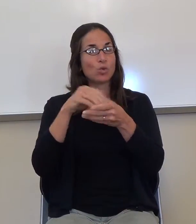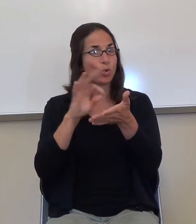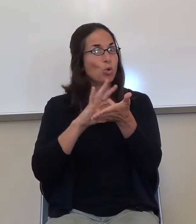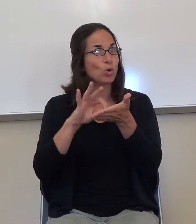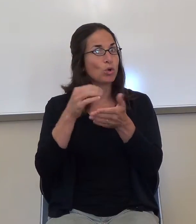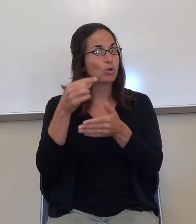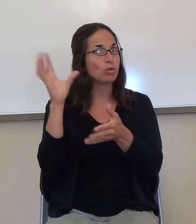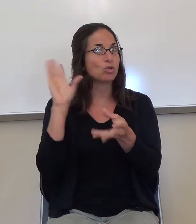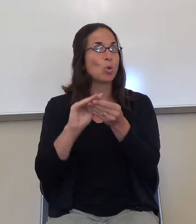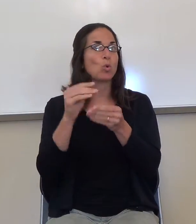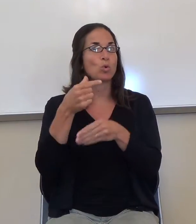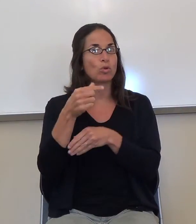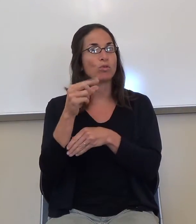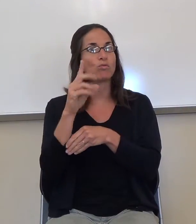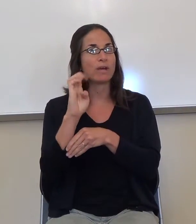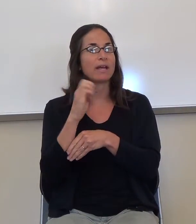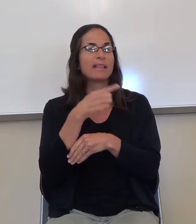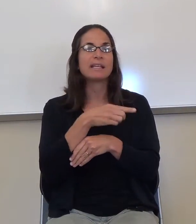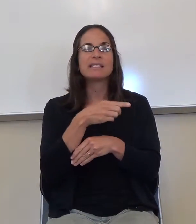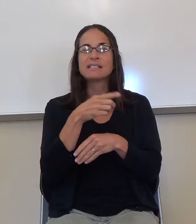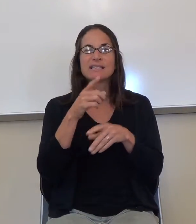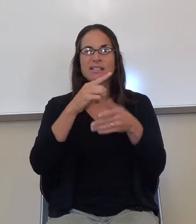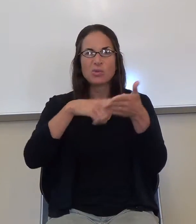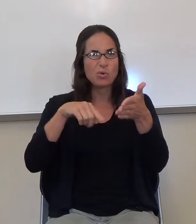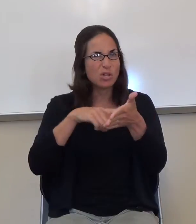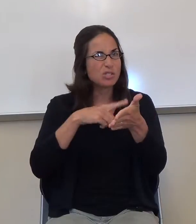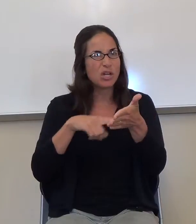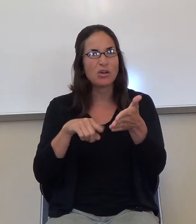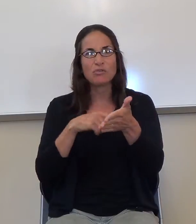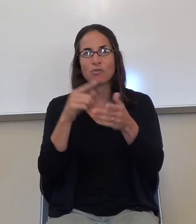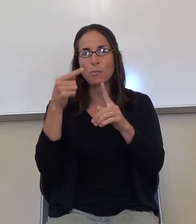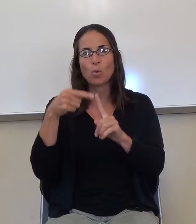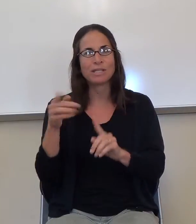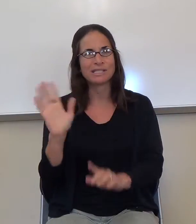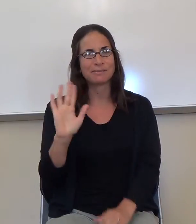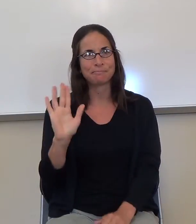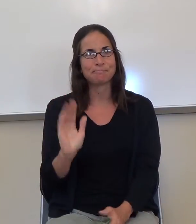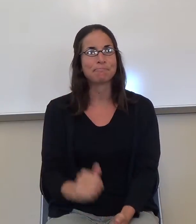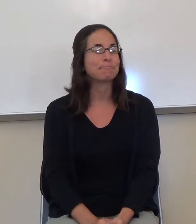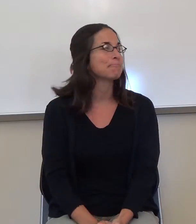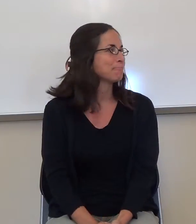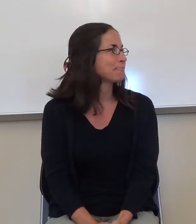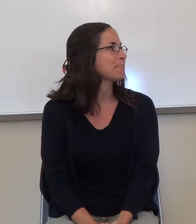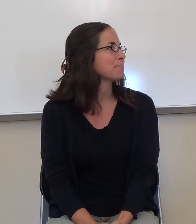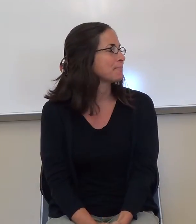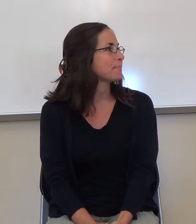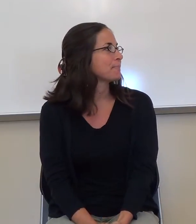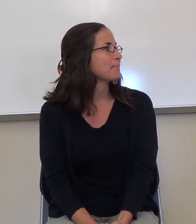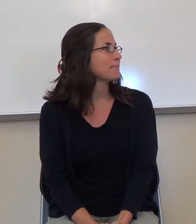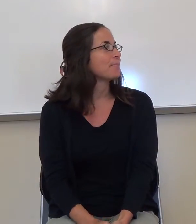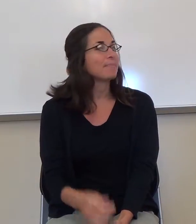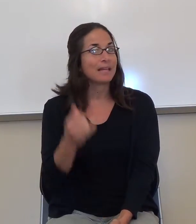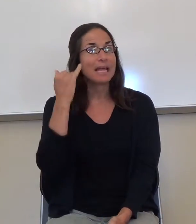I'm not going to mark off, because what, if I had marked off on this,